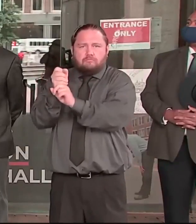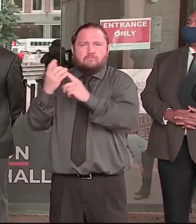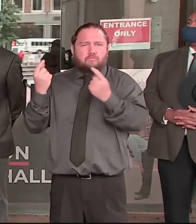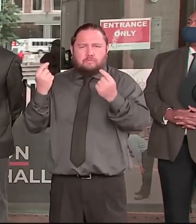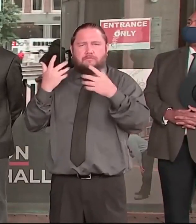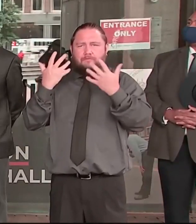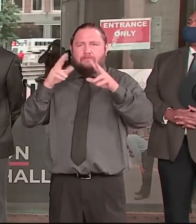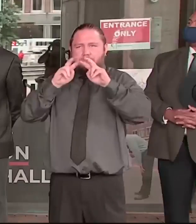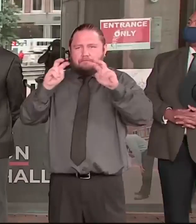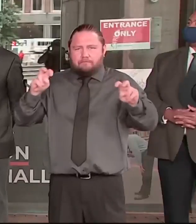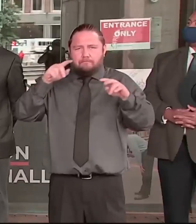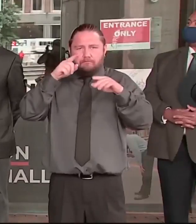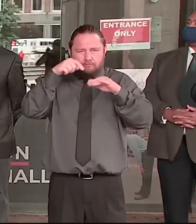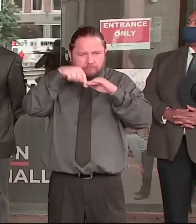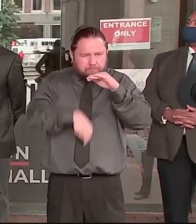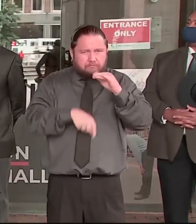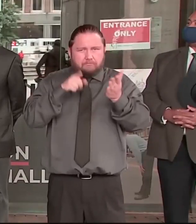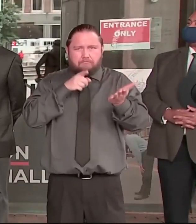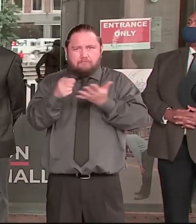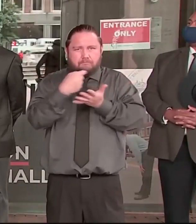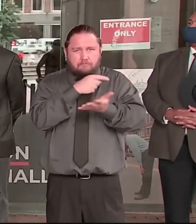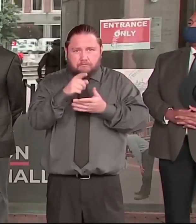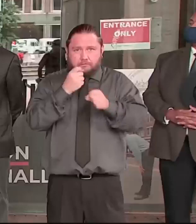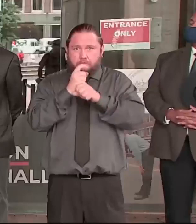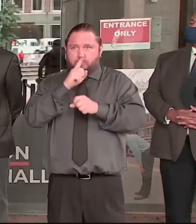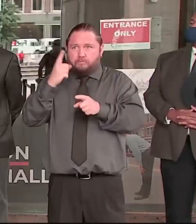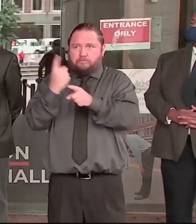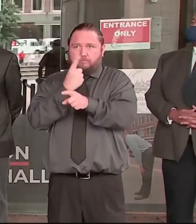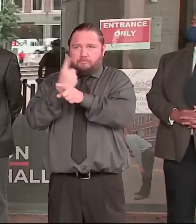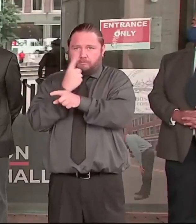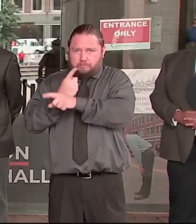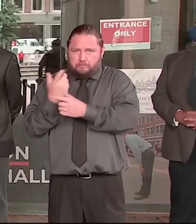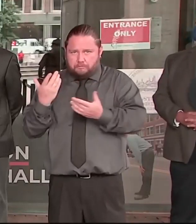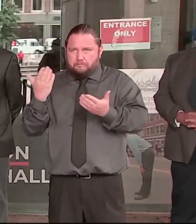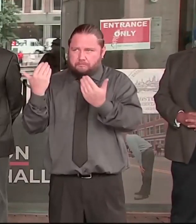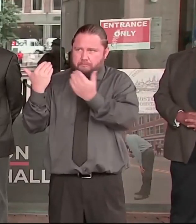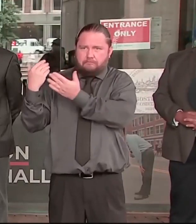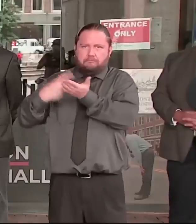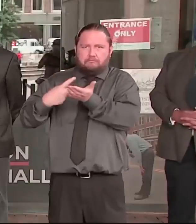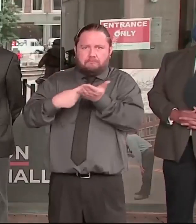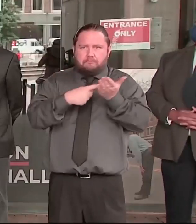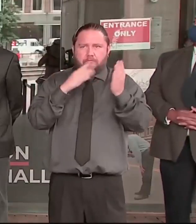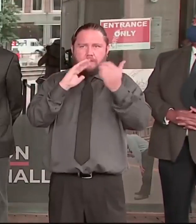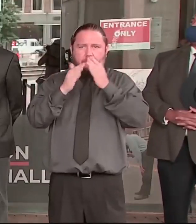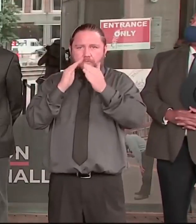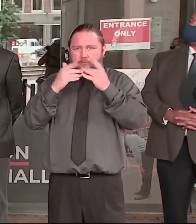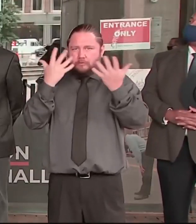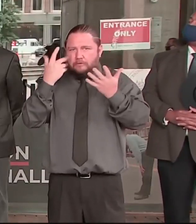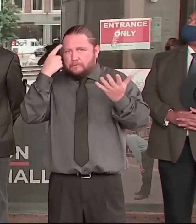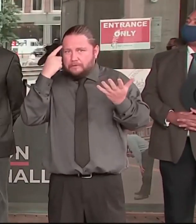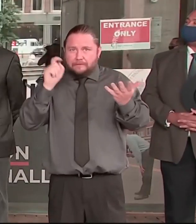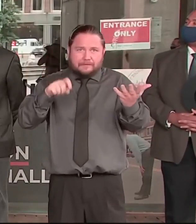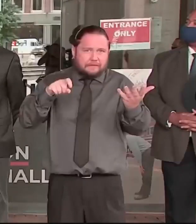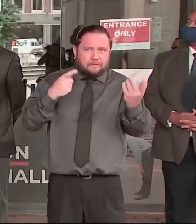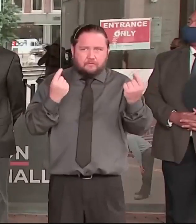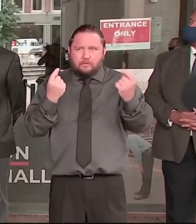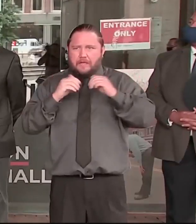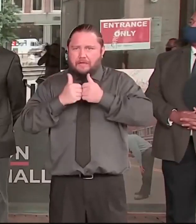that their work is effective. And I will be accepting any changes that they recommend to the co-op board.